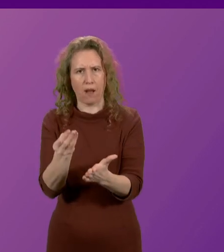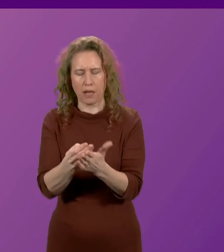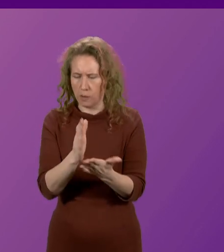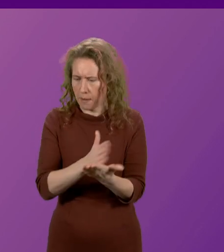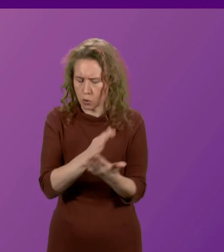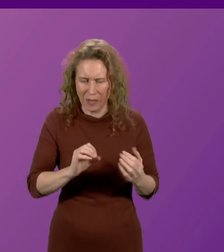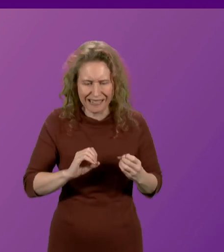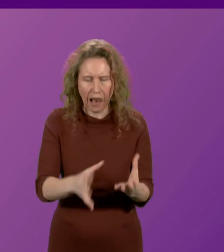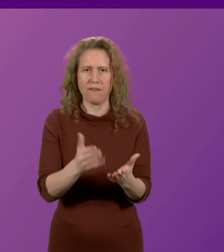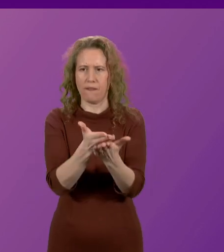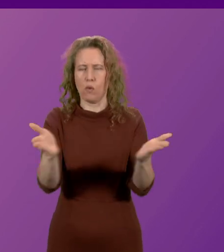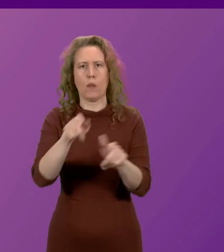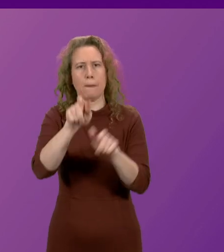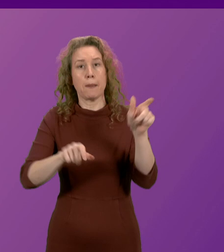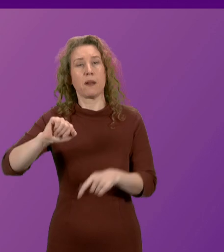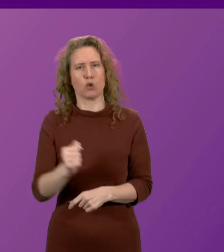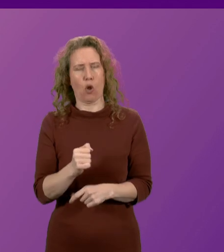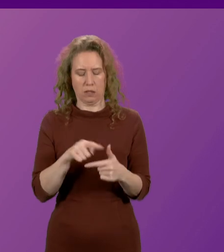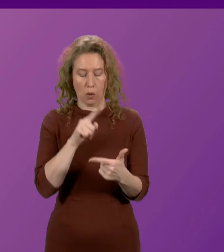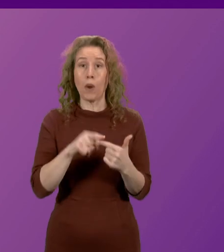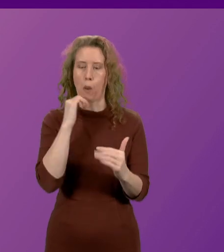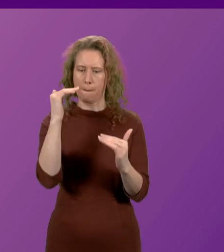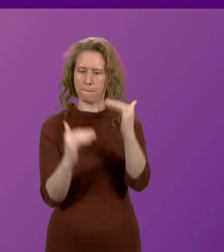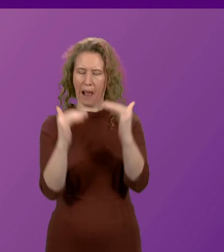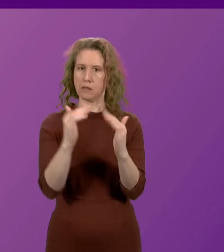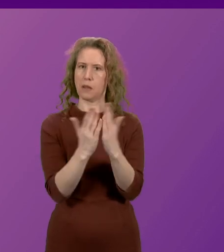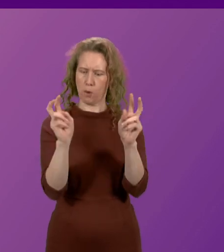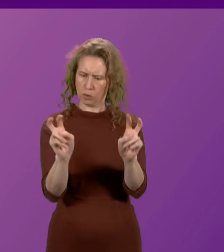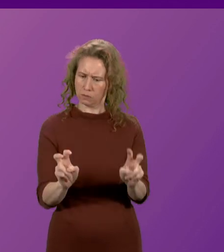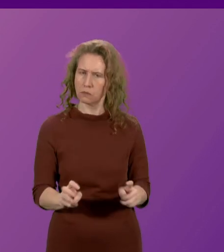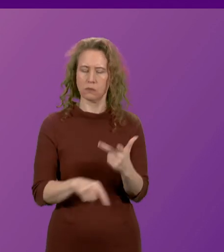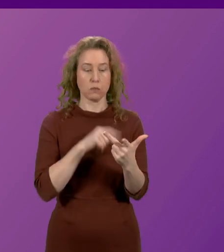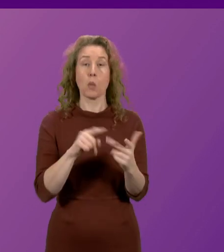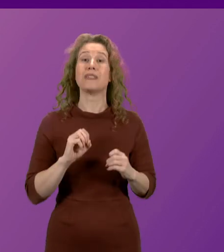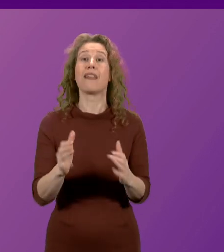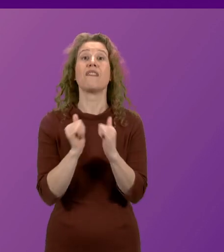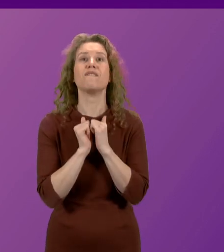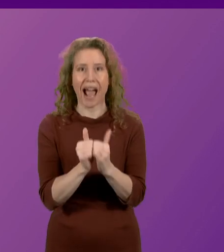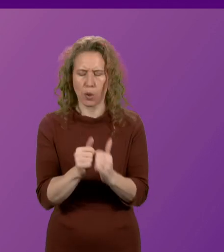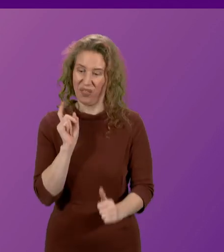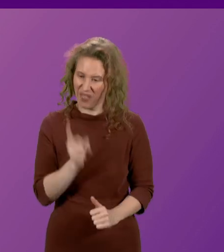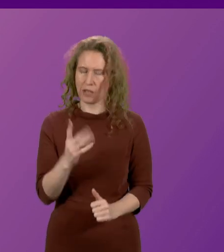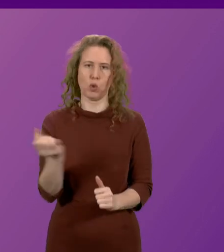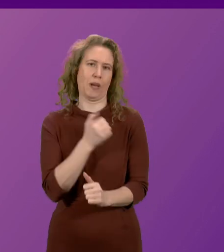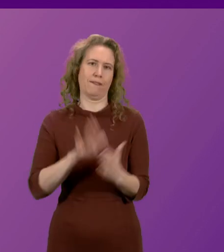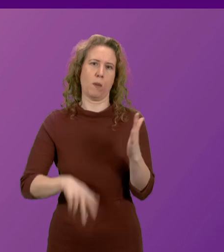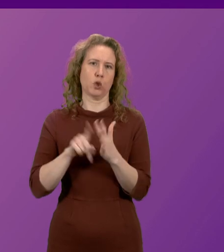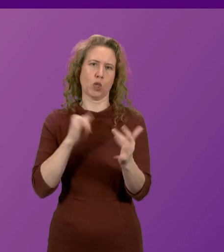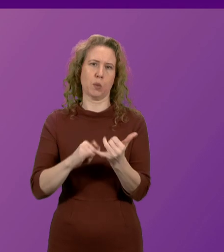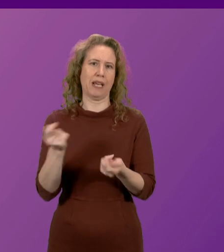deliver for the people of Scotland. We will balance the books. We'll deliver value. That's what people get from a Swinney government.